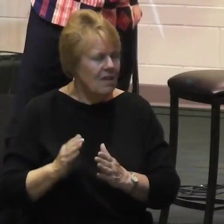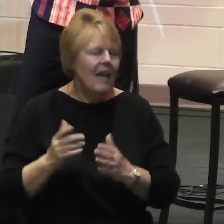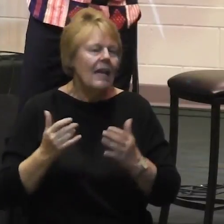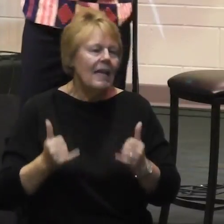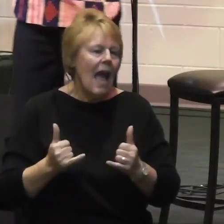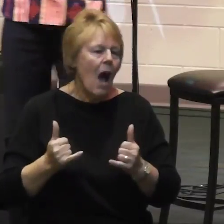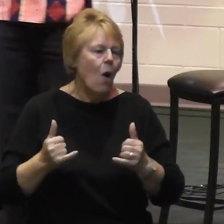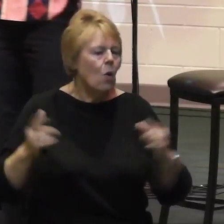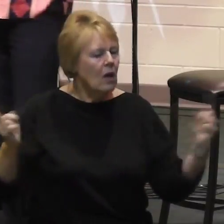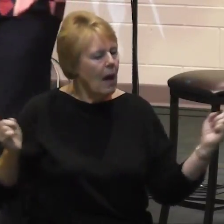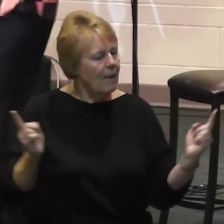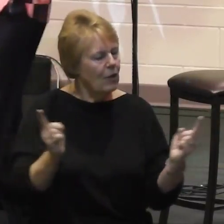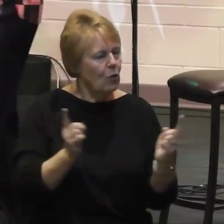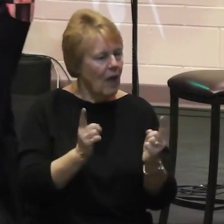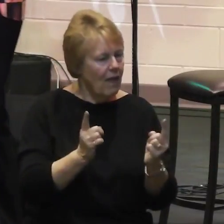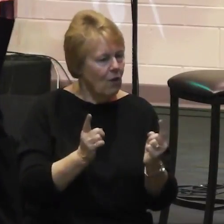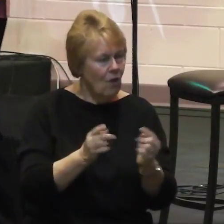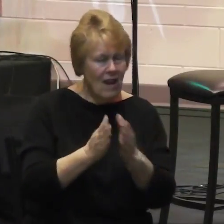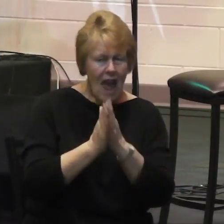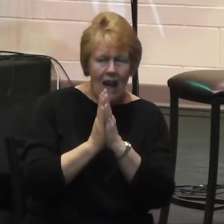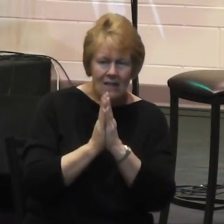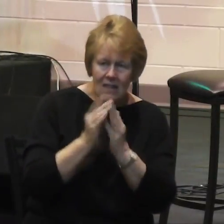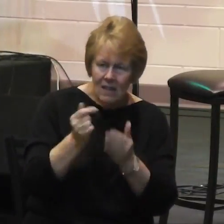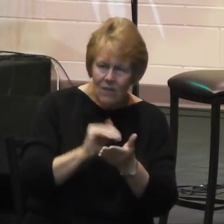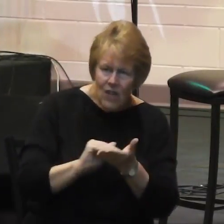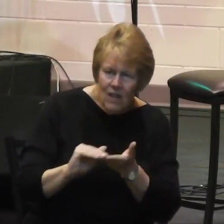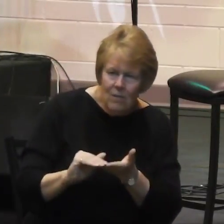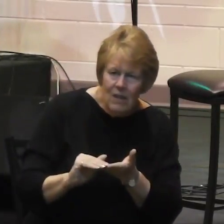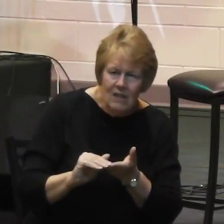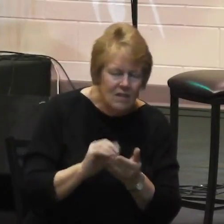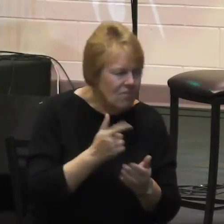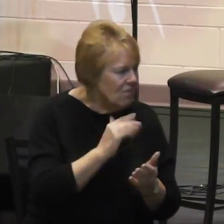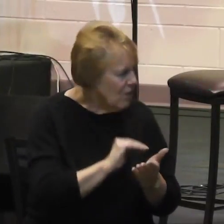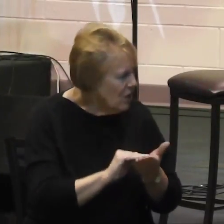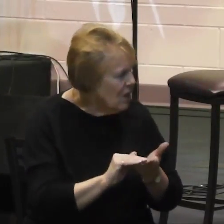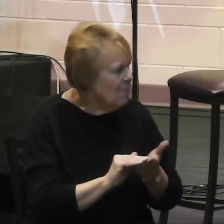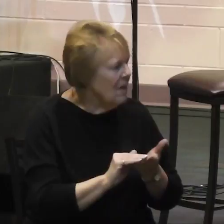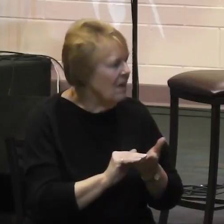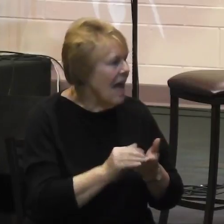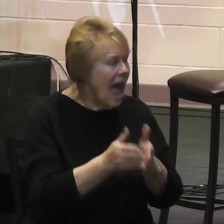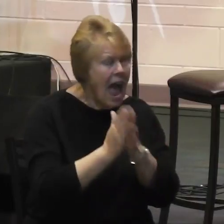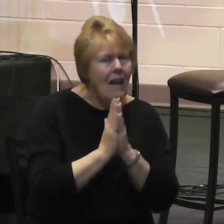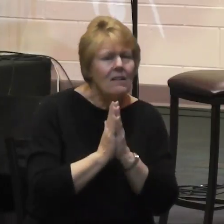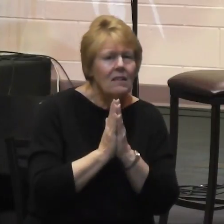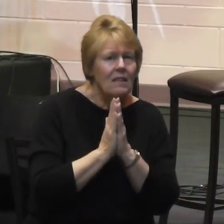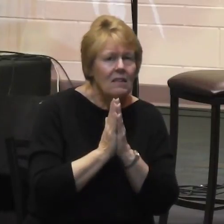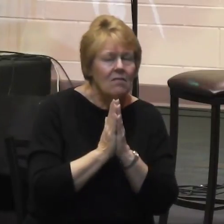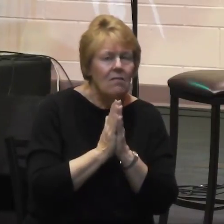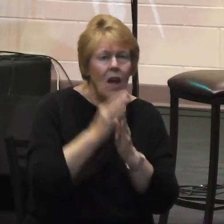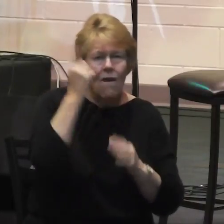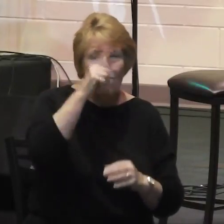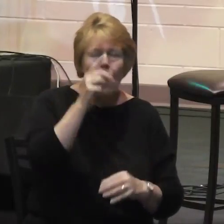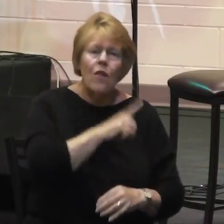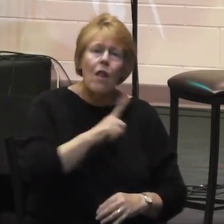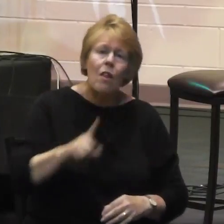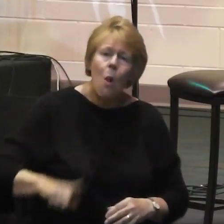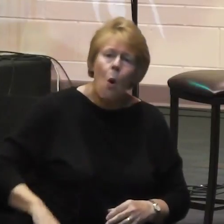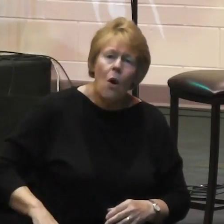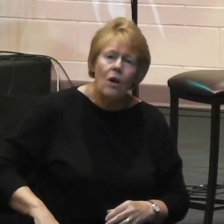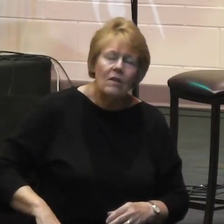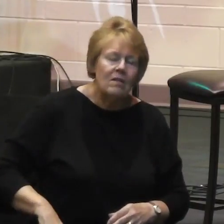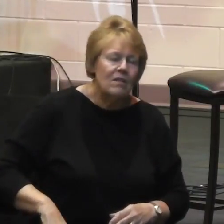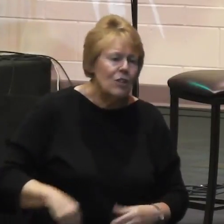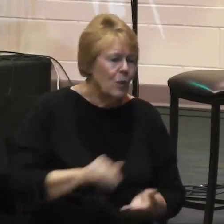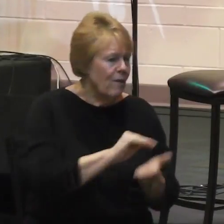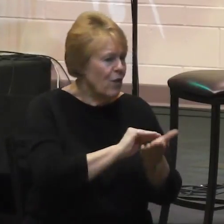from one another and then also asking that the Lord would heal the land because blood had been shed.